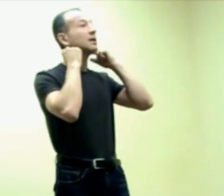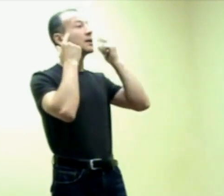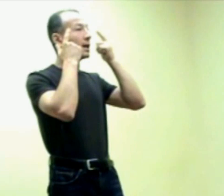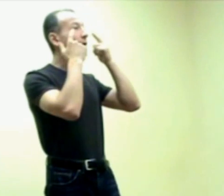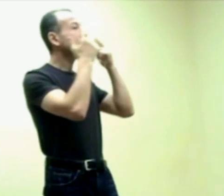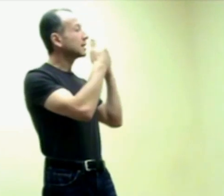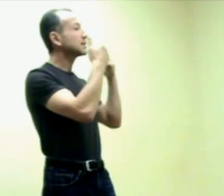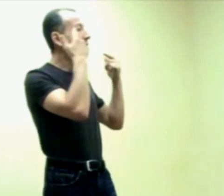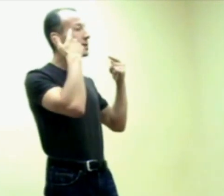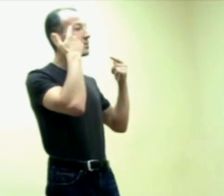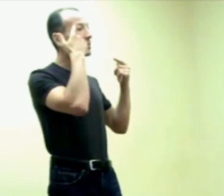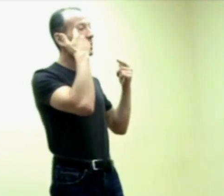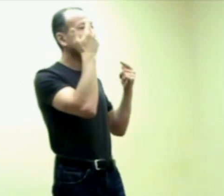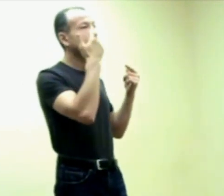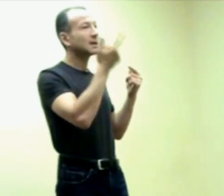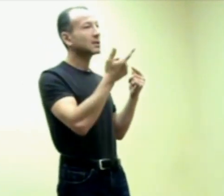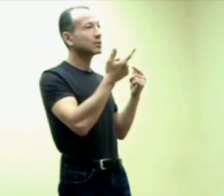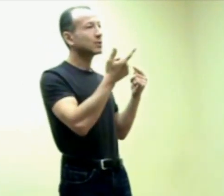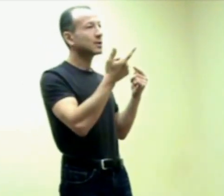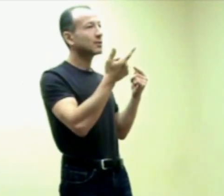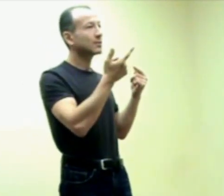I can see my eyes starting to work out.